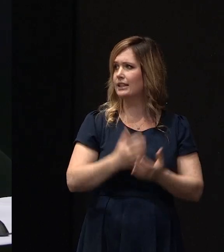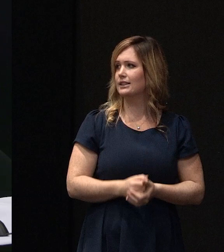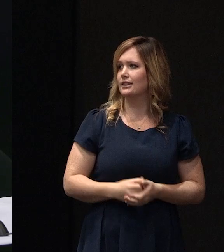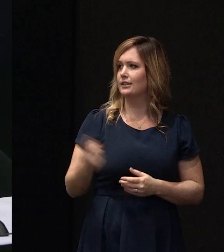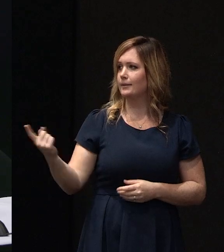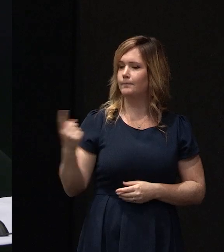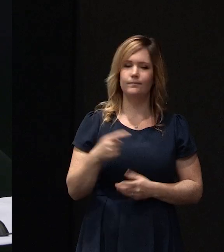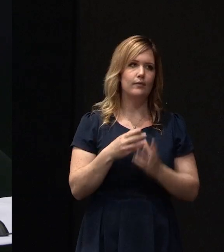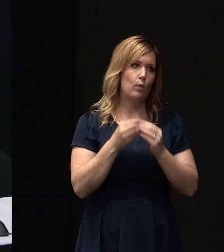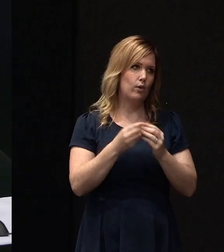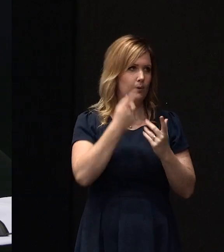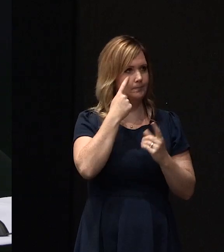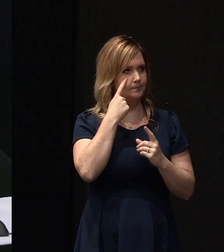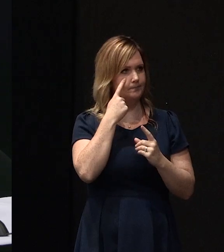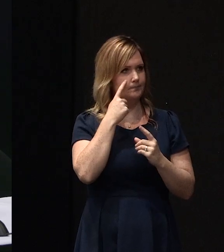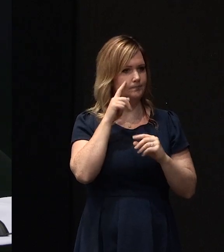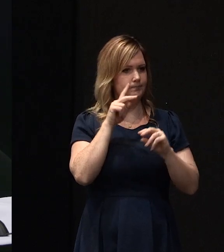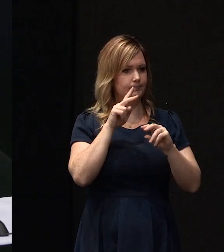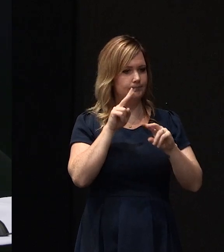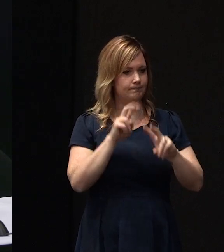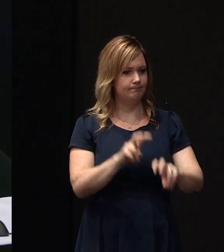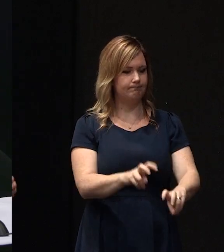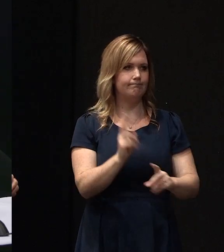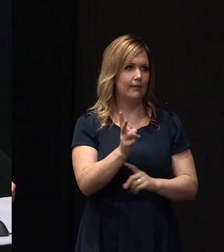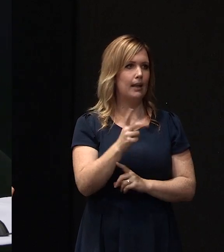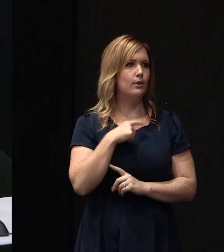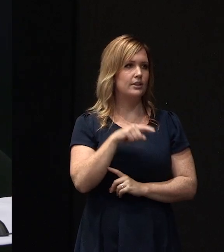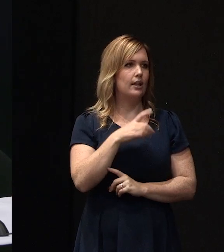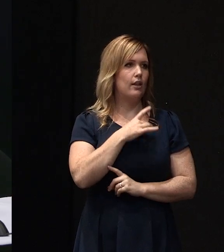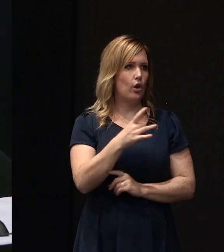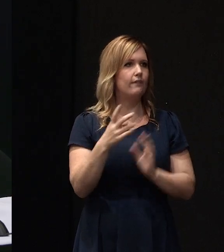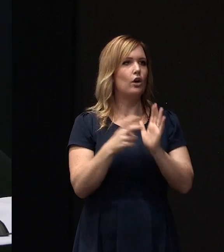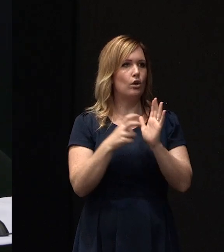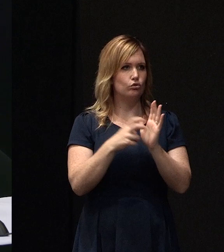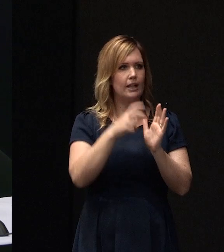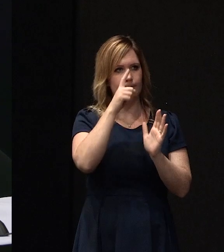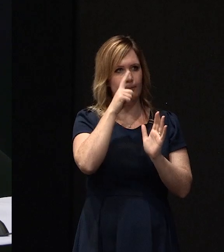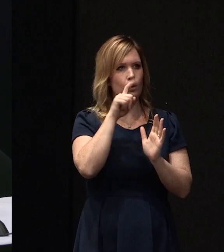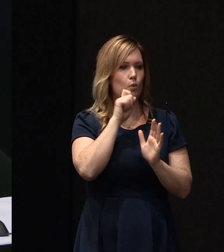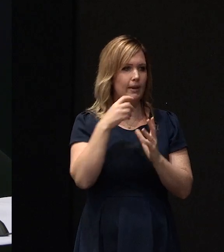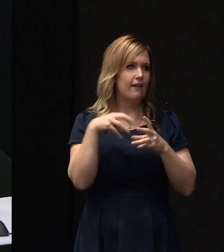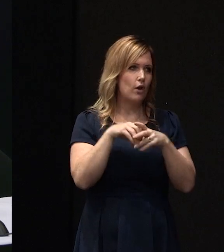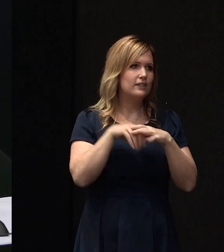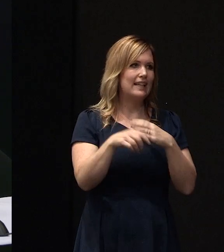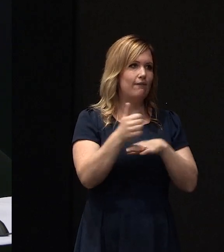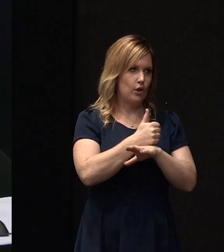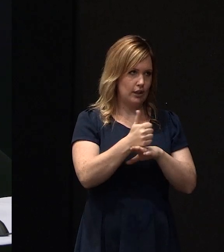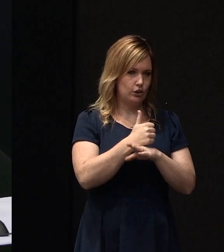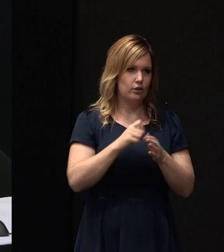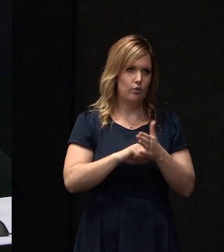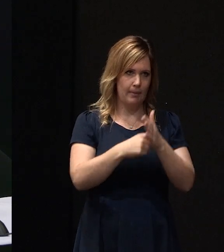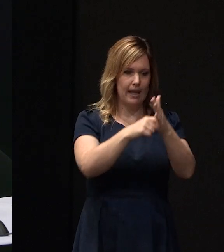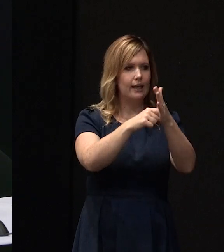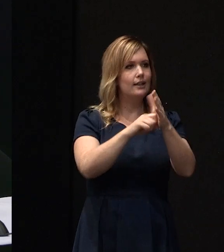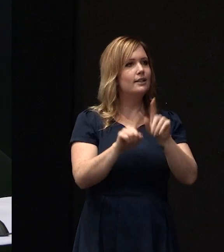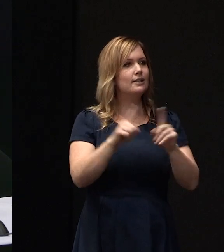looking at, because the type of contractors that would be involved in foundation repairs, quite